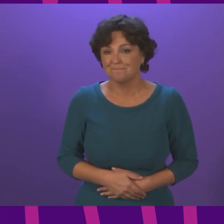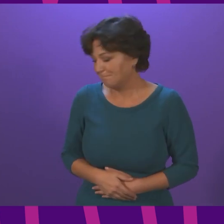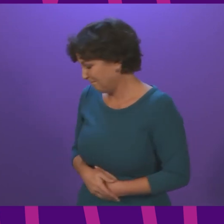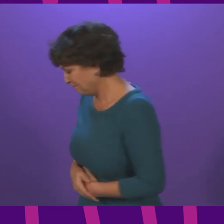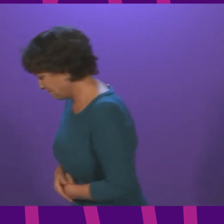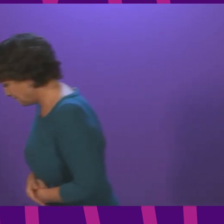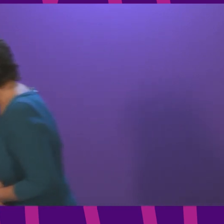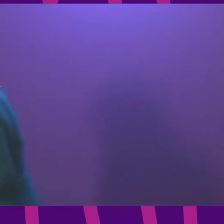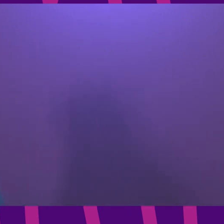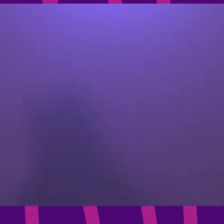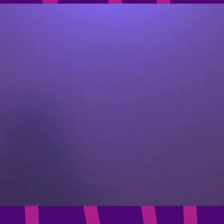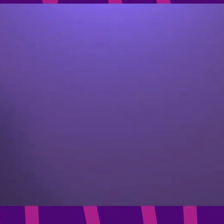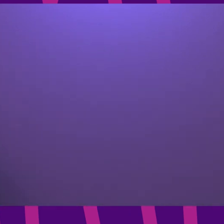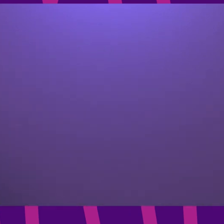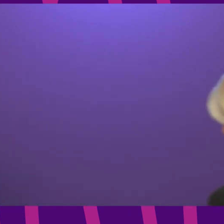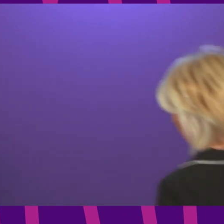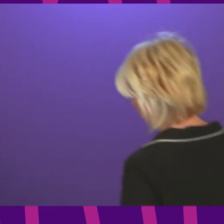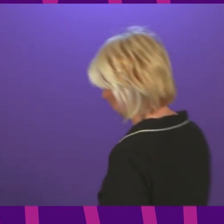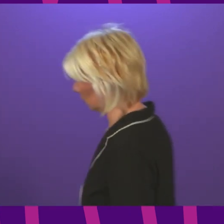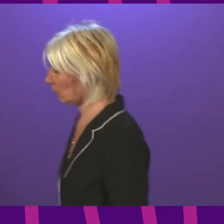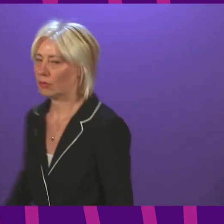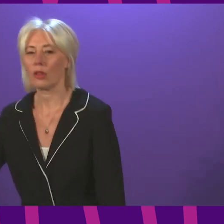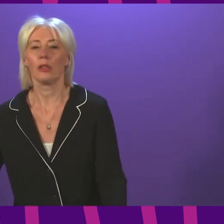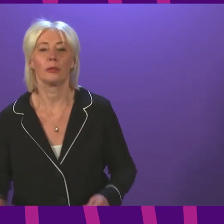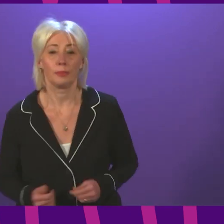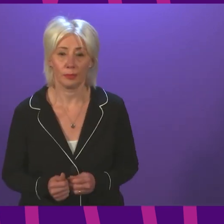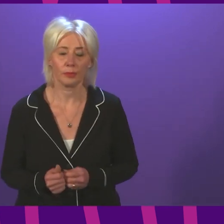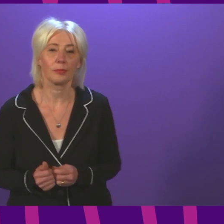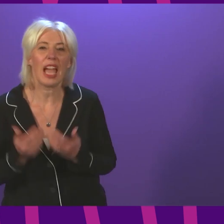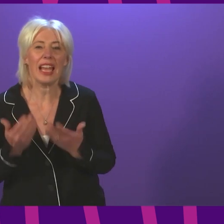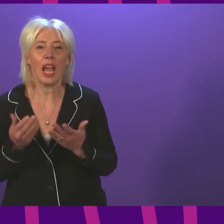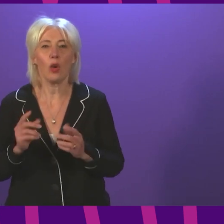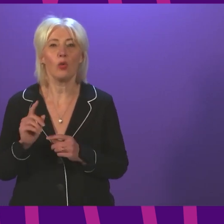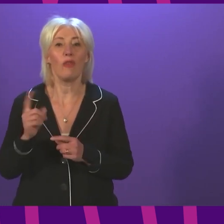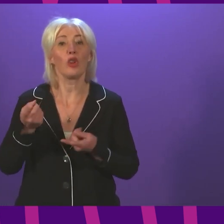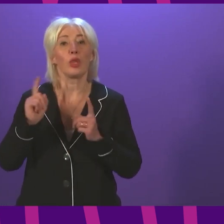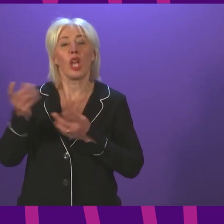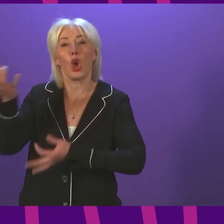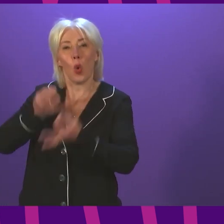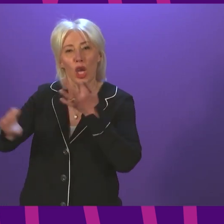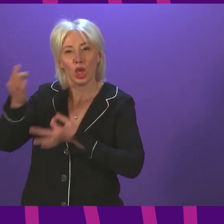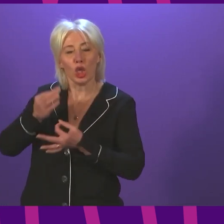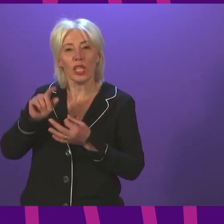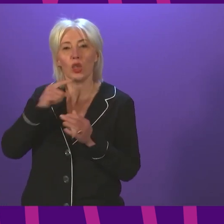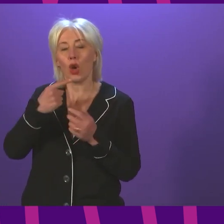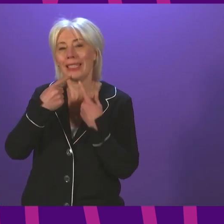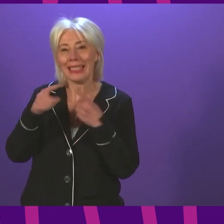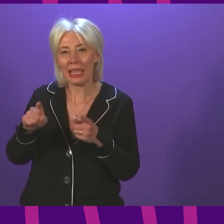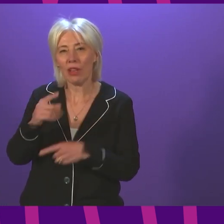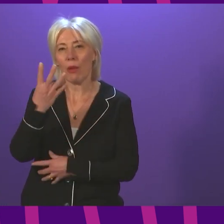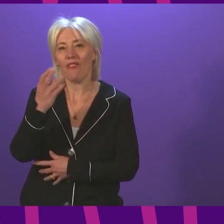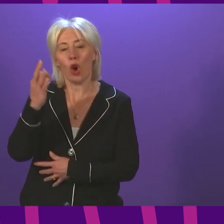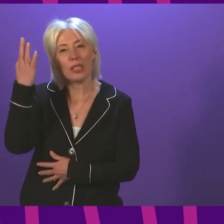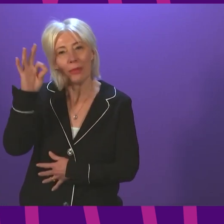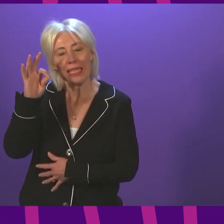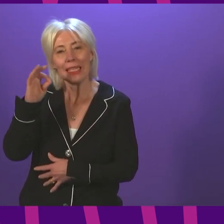Thank you. The First Minister will now take questions on the issues raised in her statement. I intend to allow around 40 minutes for questions after